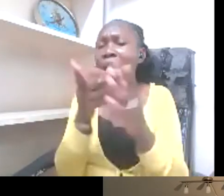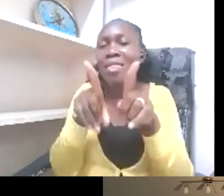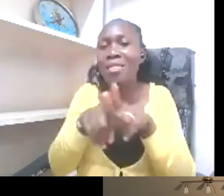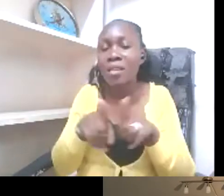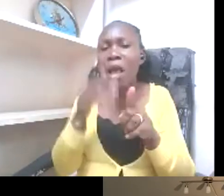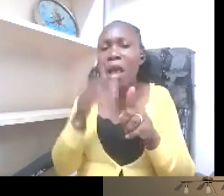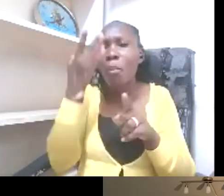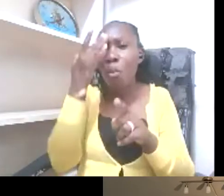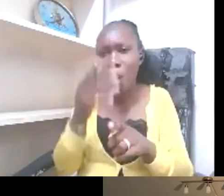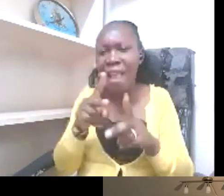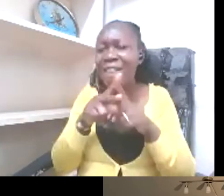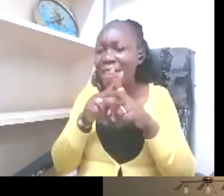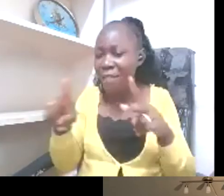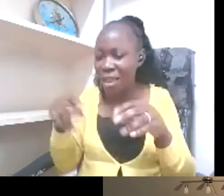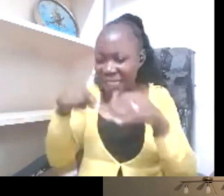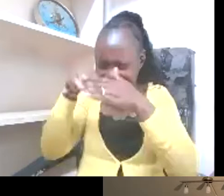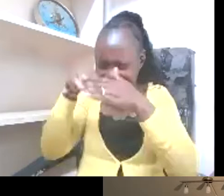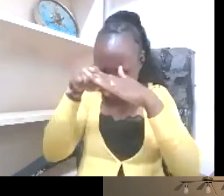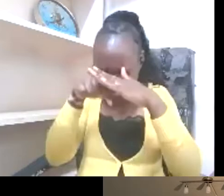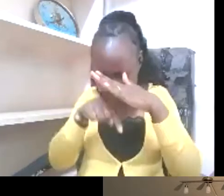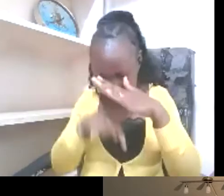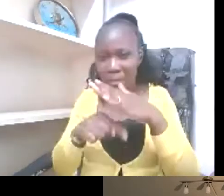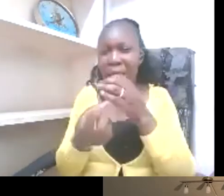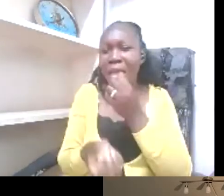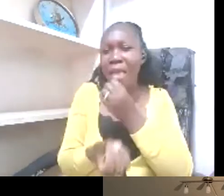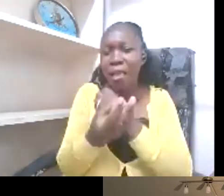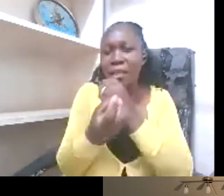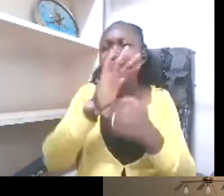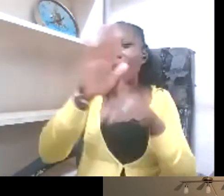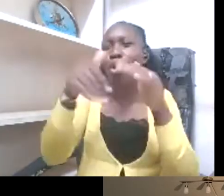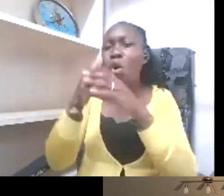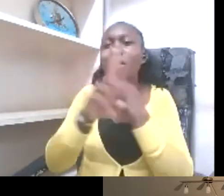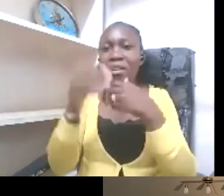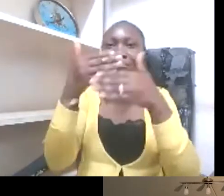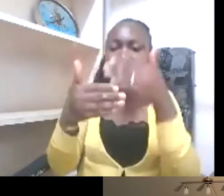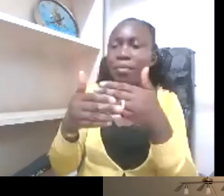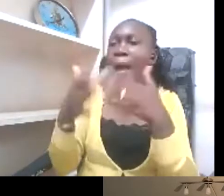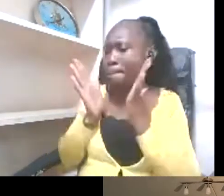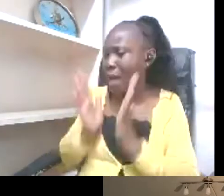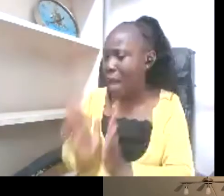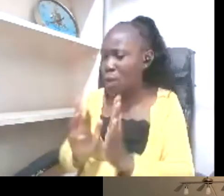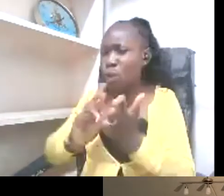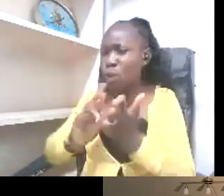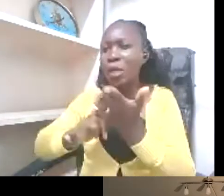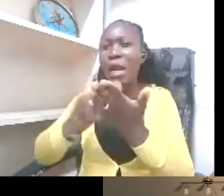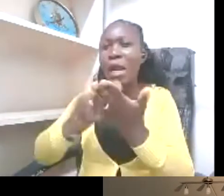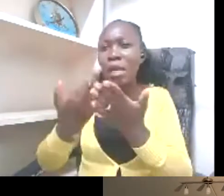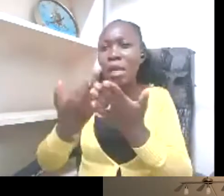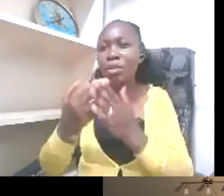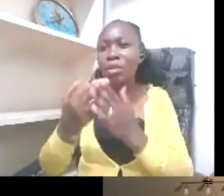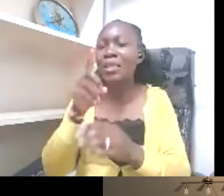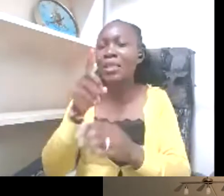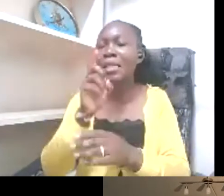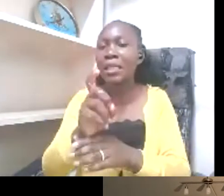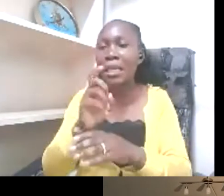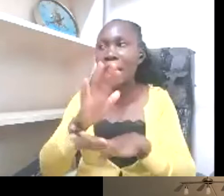and personnel and different resources that we need at the university. Yeah, that's really exciting to hear. Is